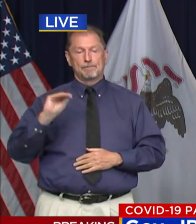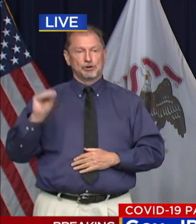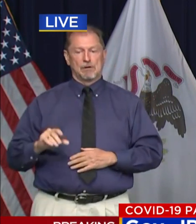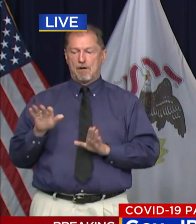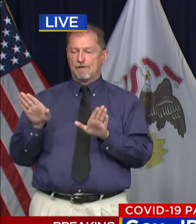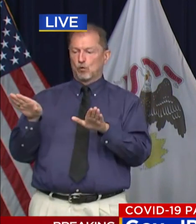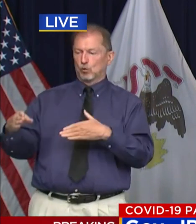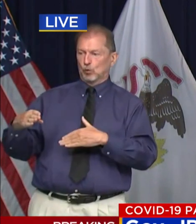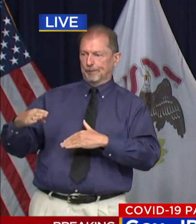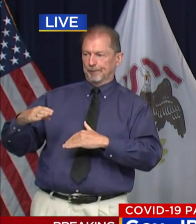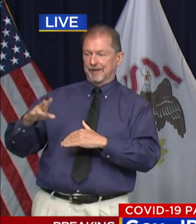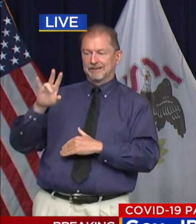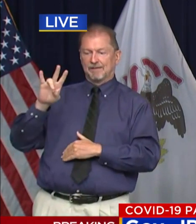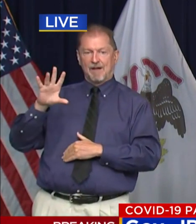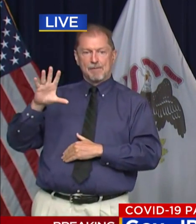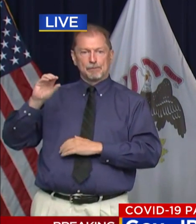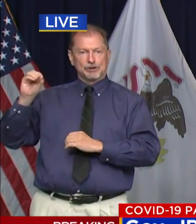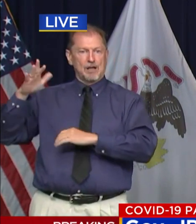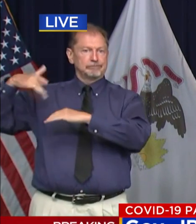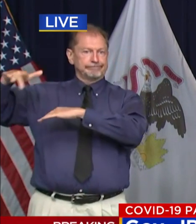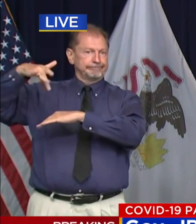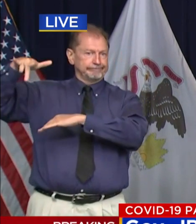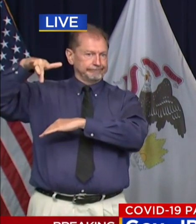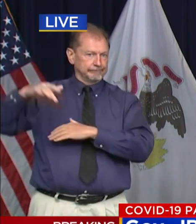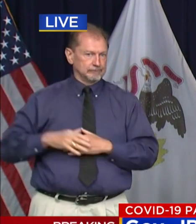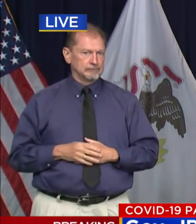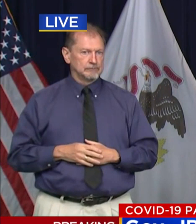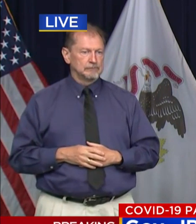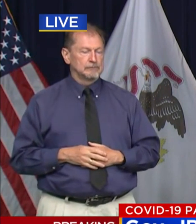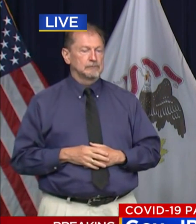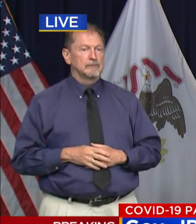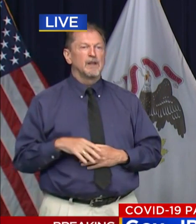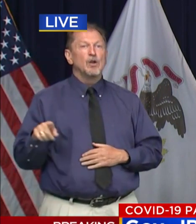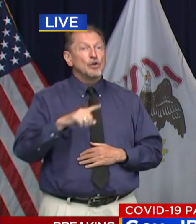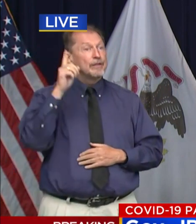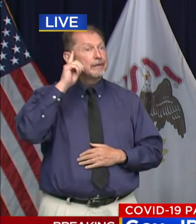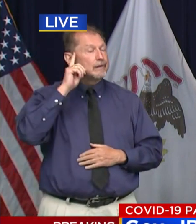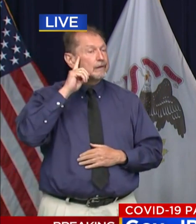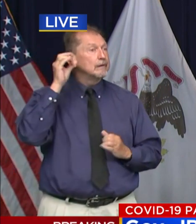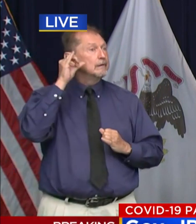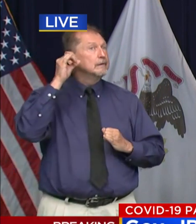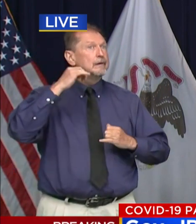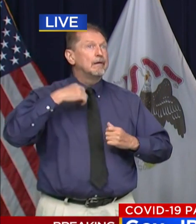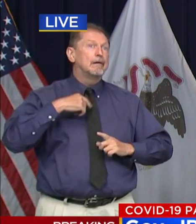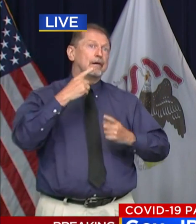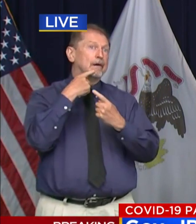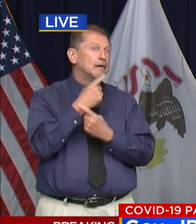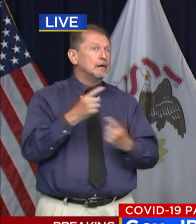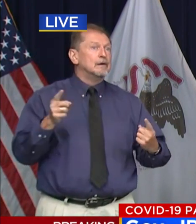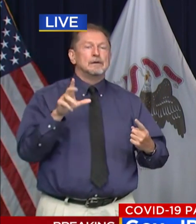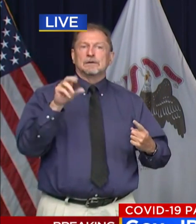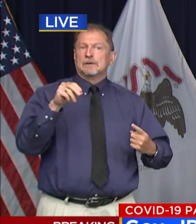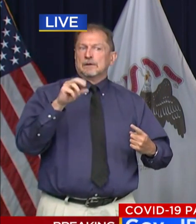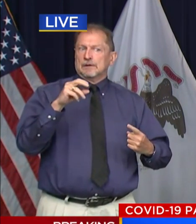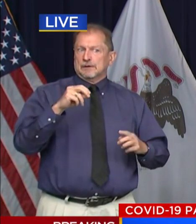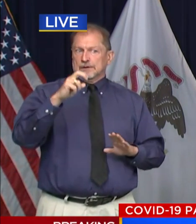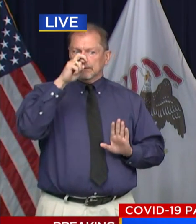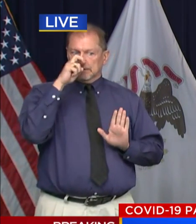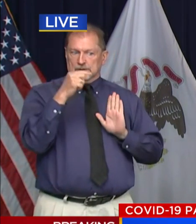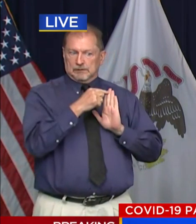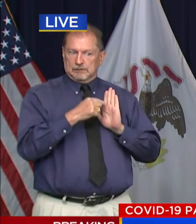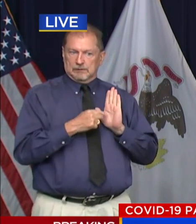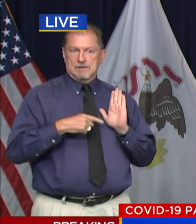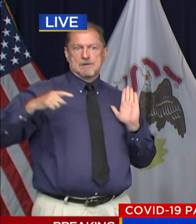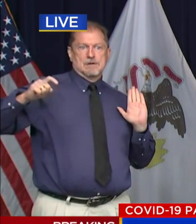Let me be clear, these are not decisions that I make lightly, nor would I impose these